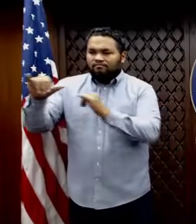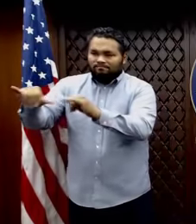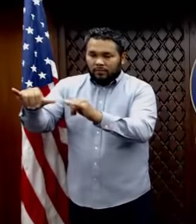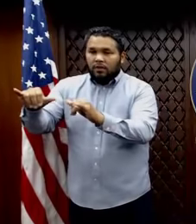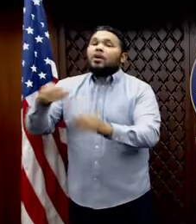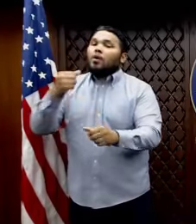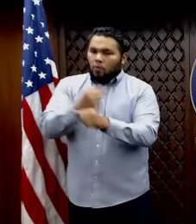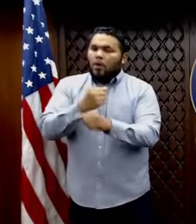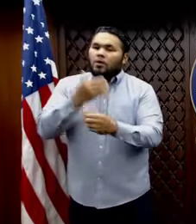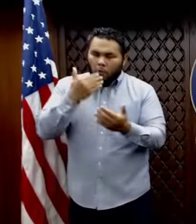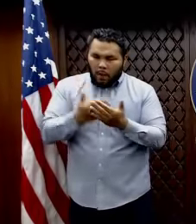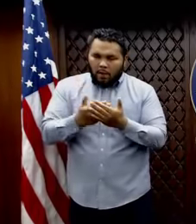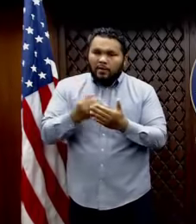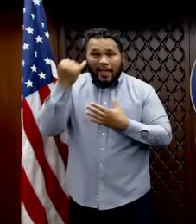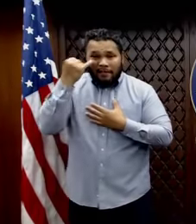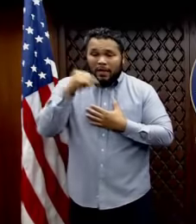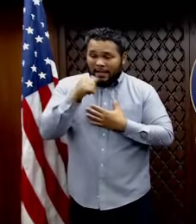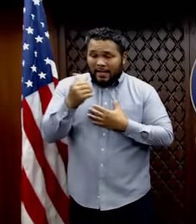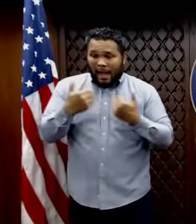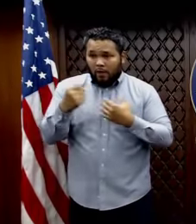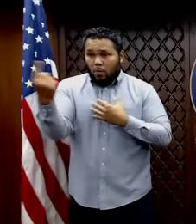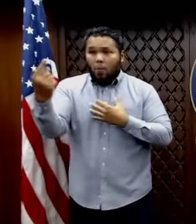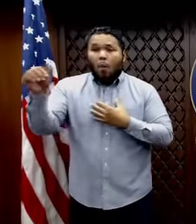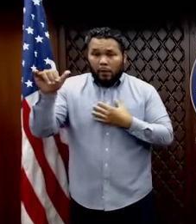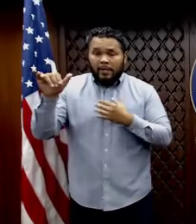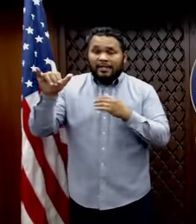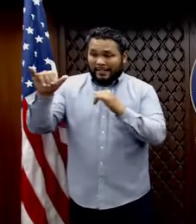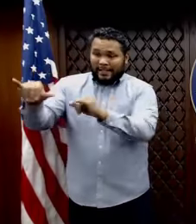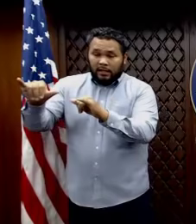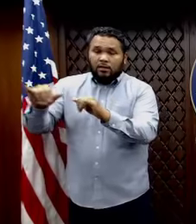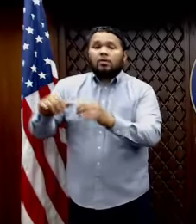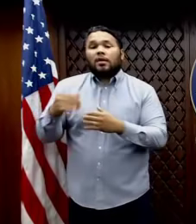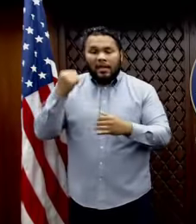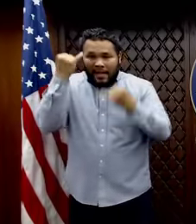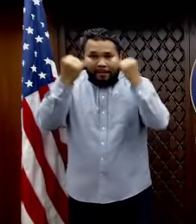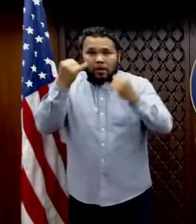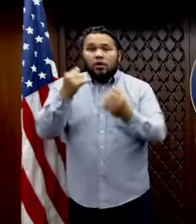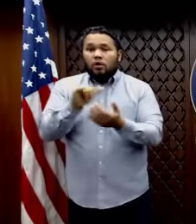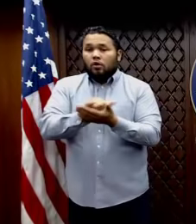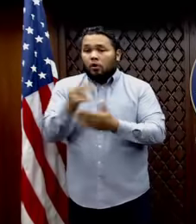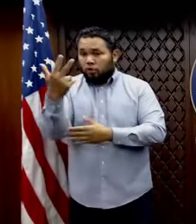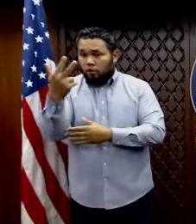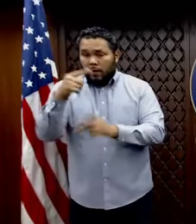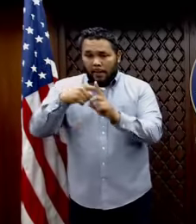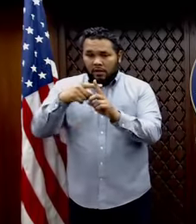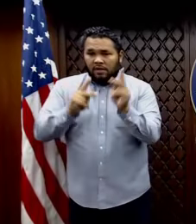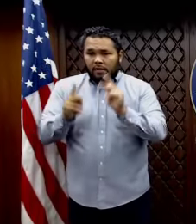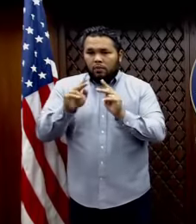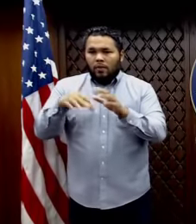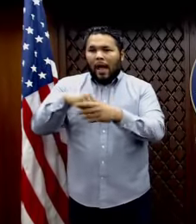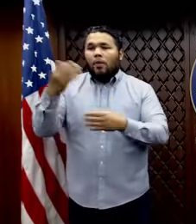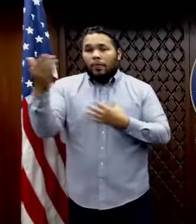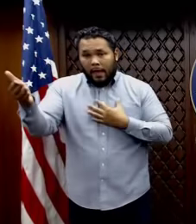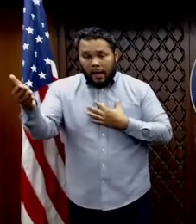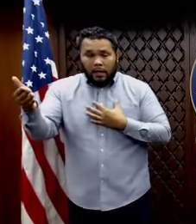if we didn't have the quarantine, um, can imagine those three positive people out there, uh, contacting